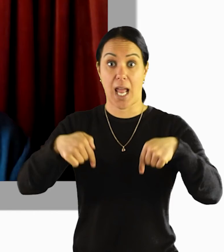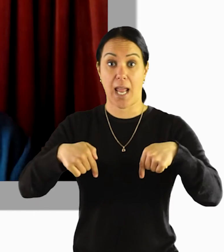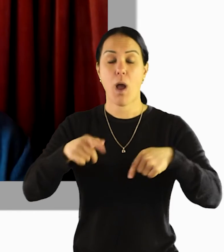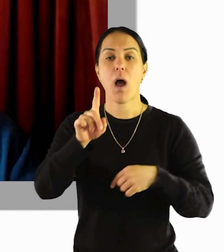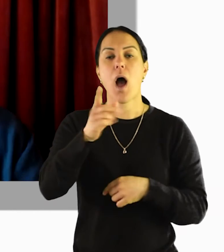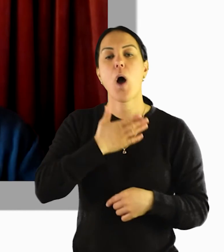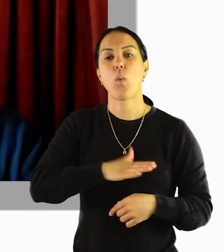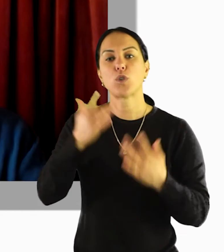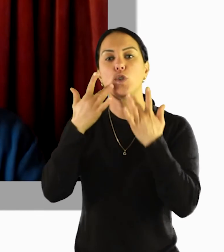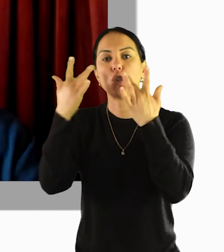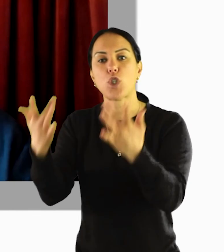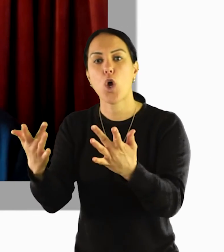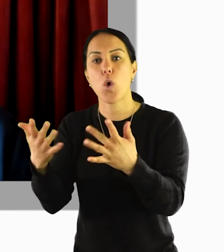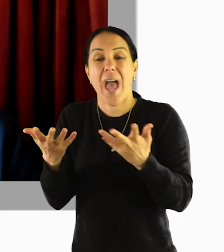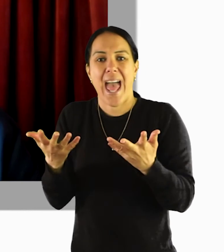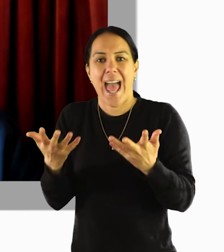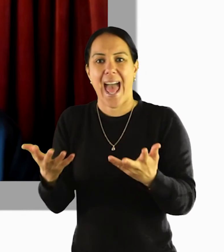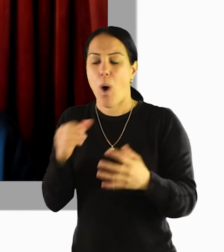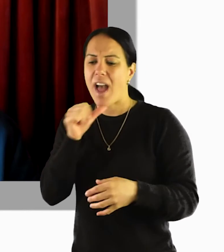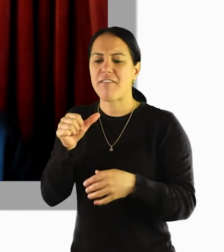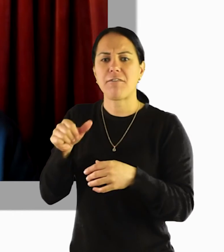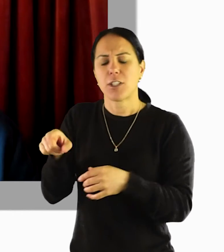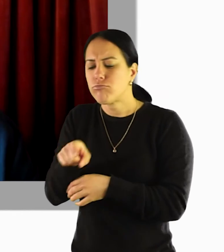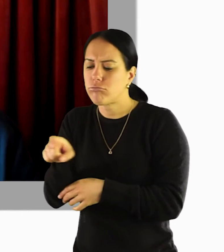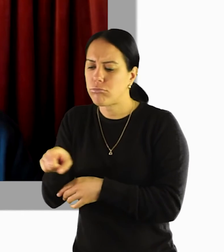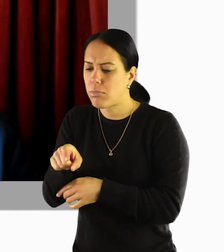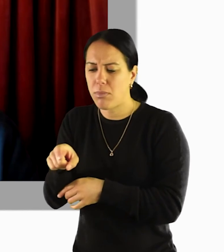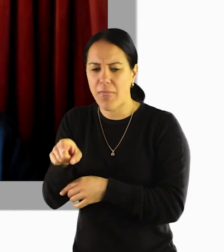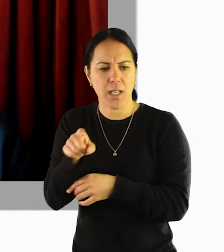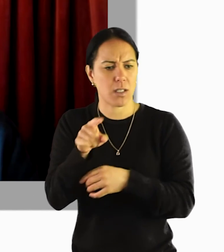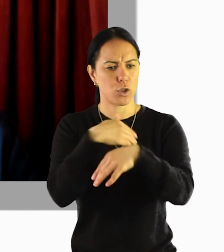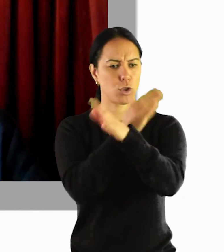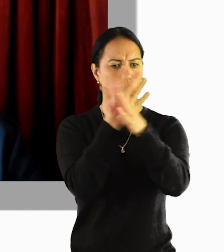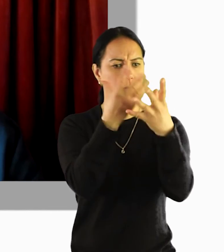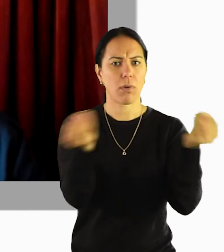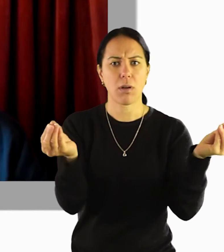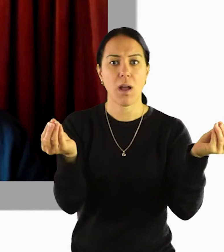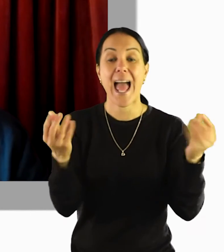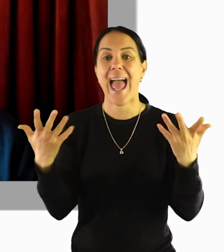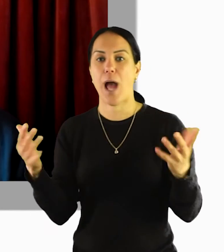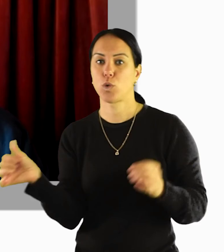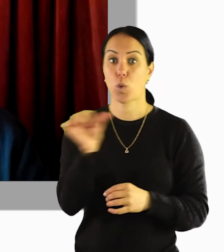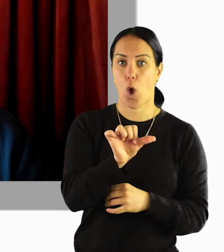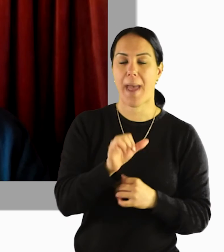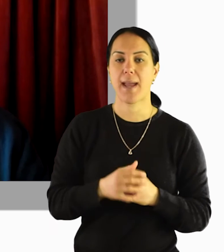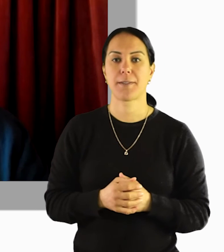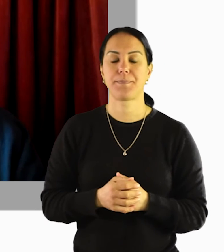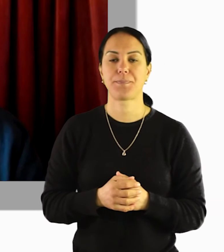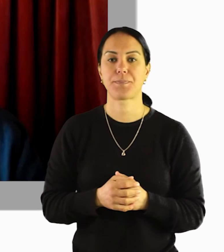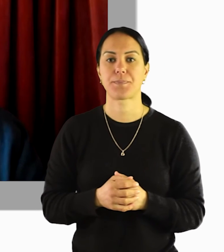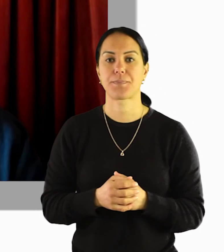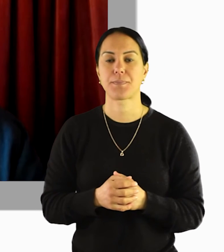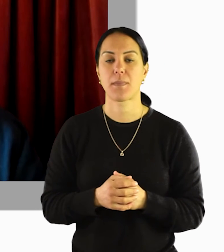than I wanted to show you how to get back to the Zoom room if for some reason you lose it. Firstly, you'll get